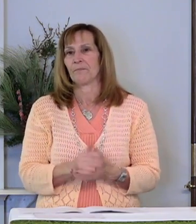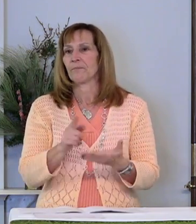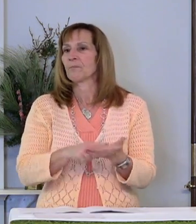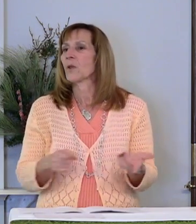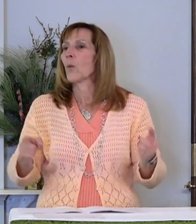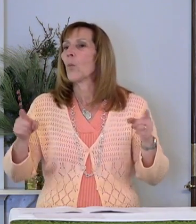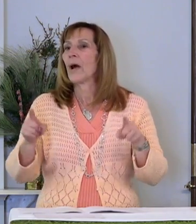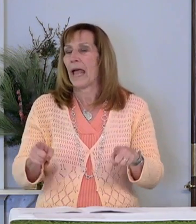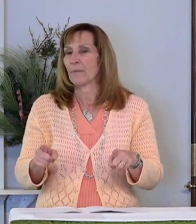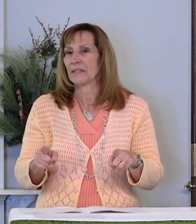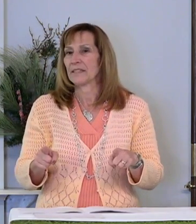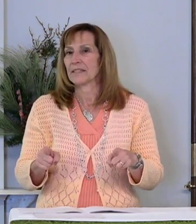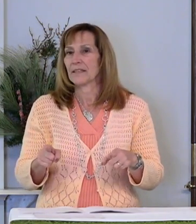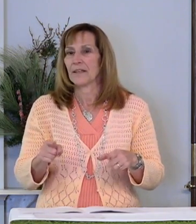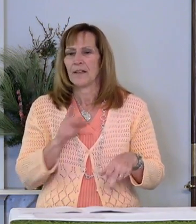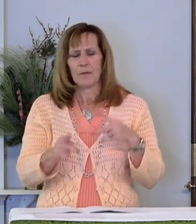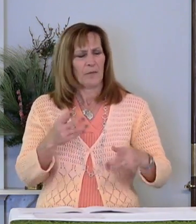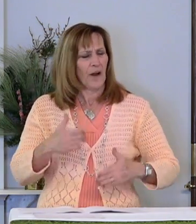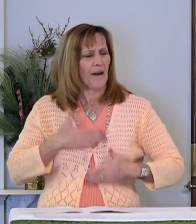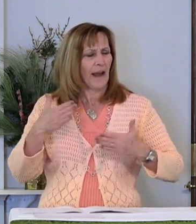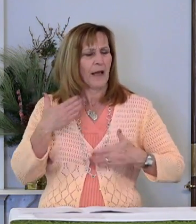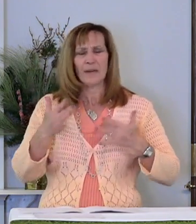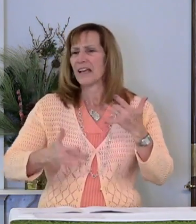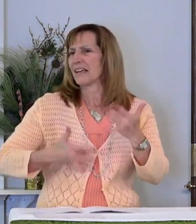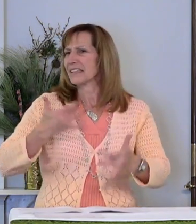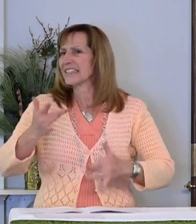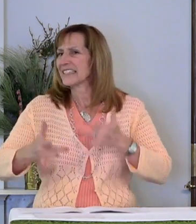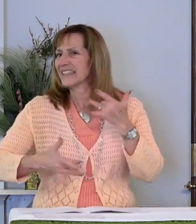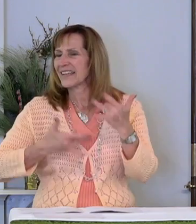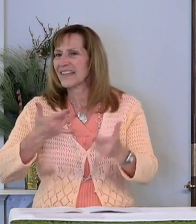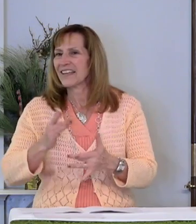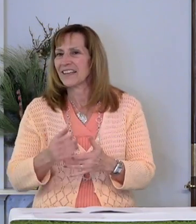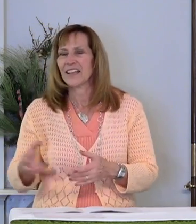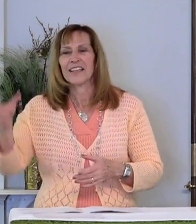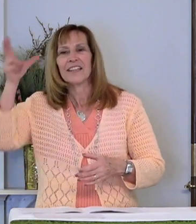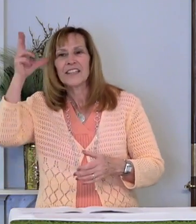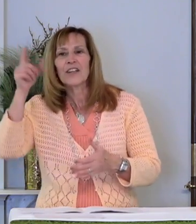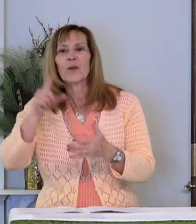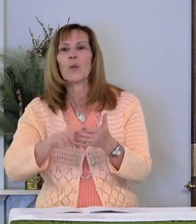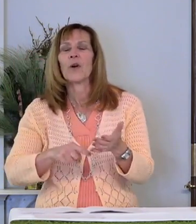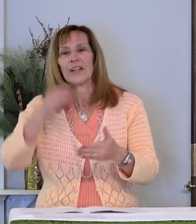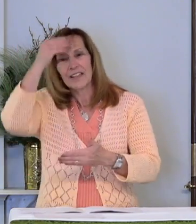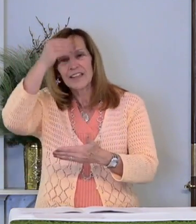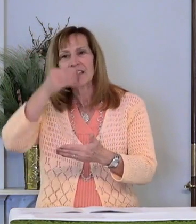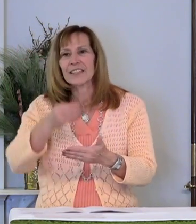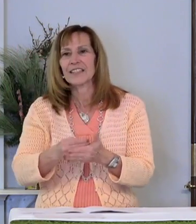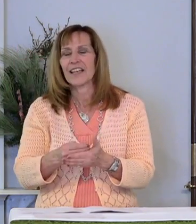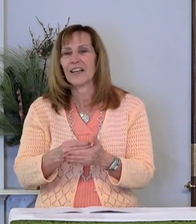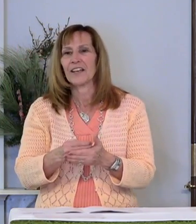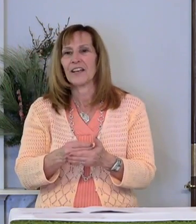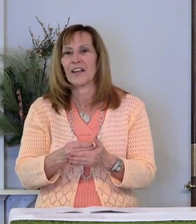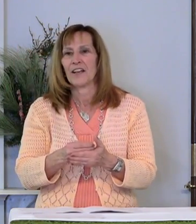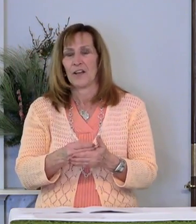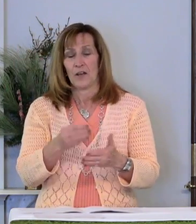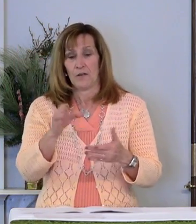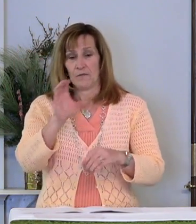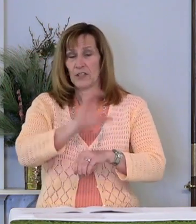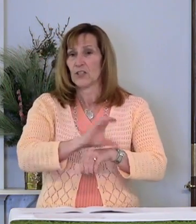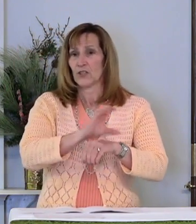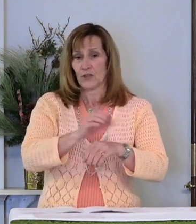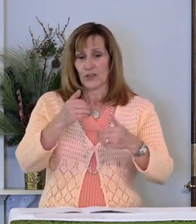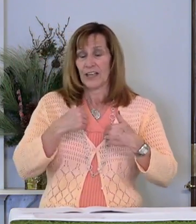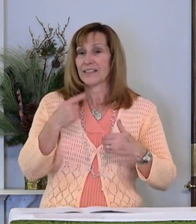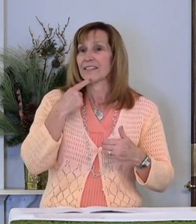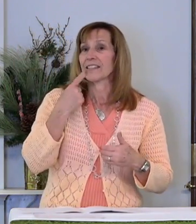And they are happy and excited to hear what this son of the congregation has to